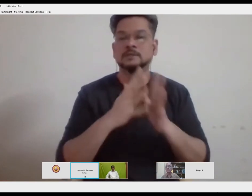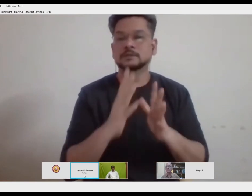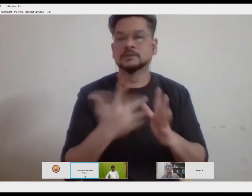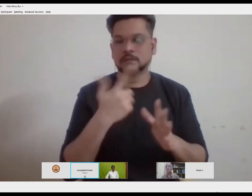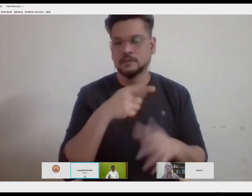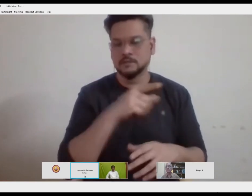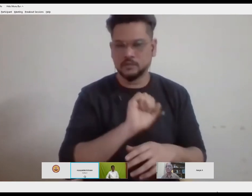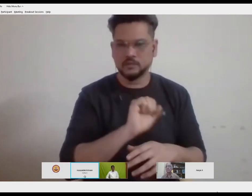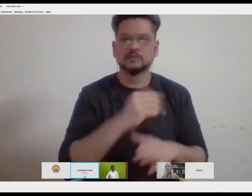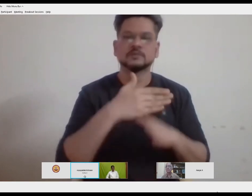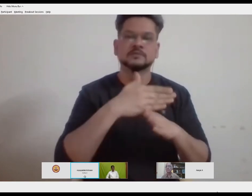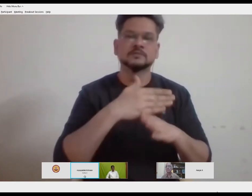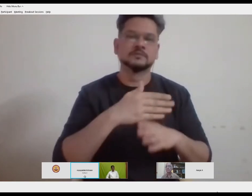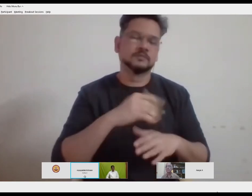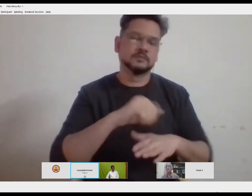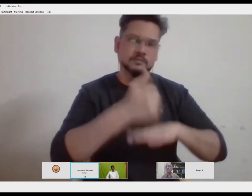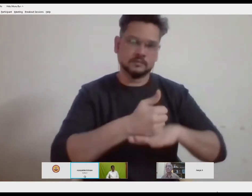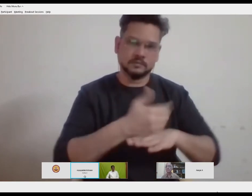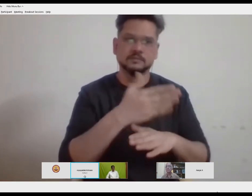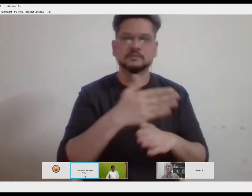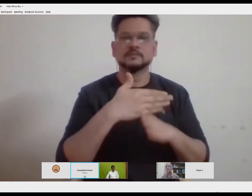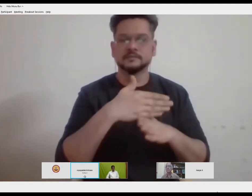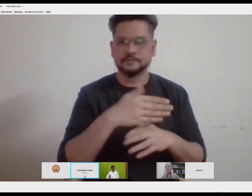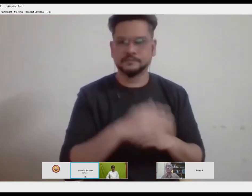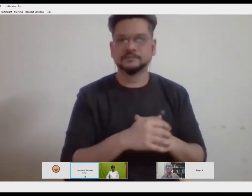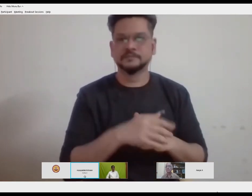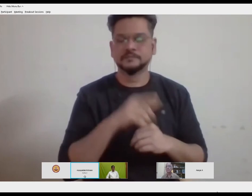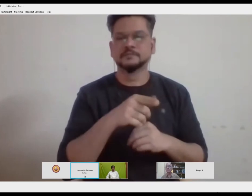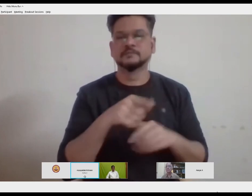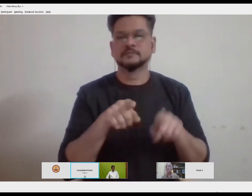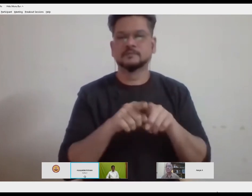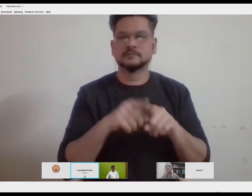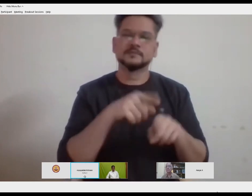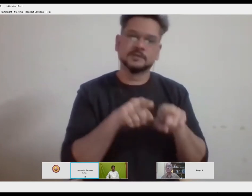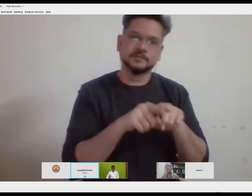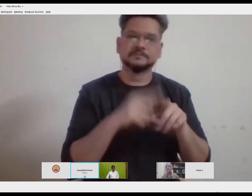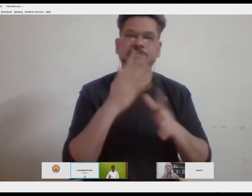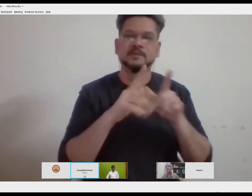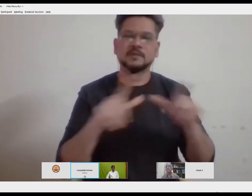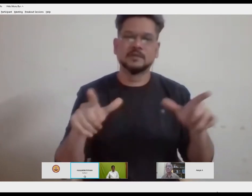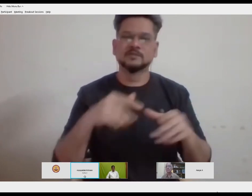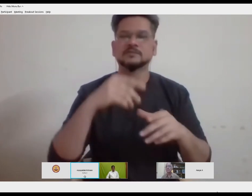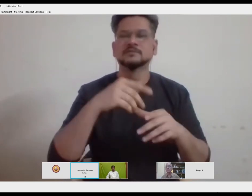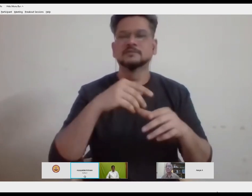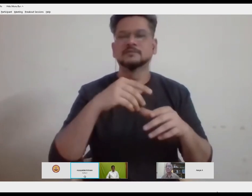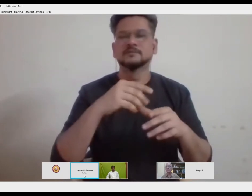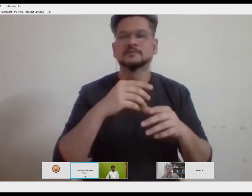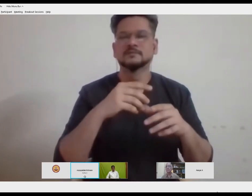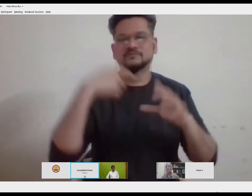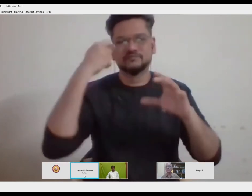which is another company which creates content in sign language he's also a special advisor for the speaking